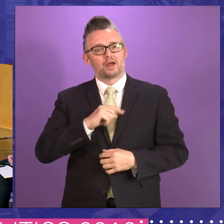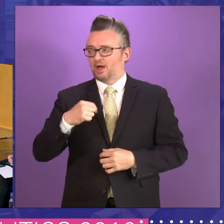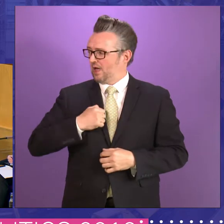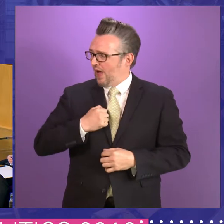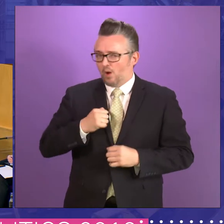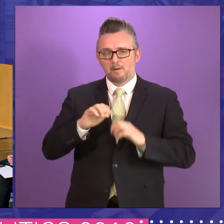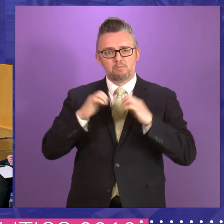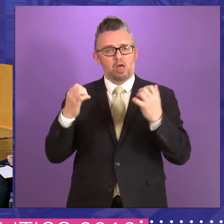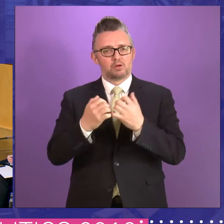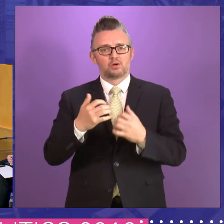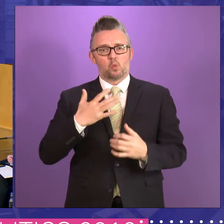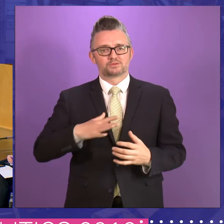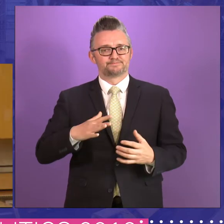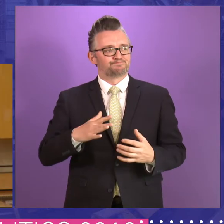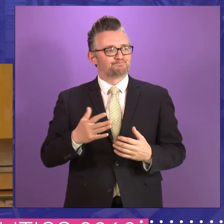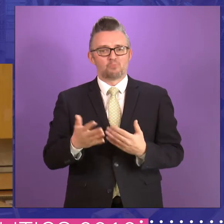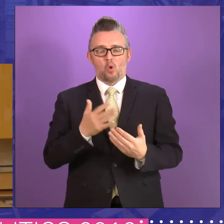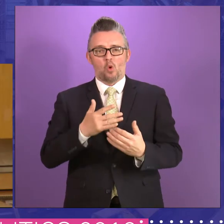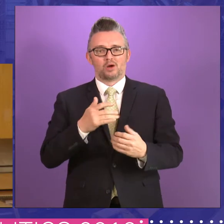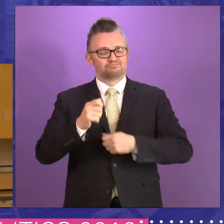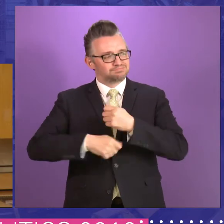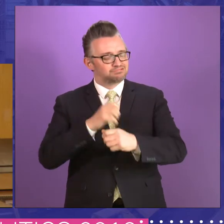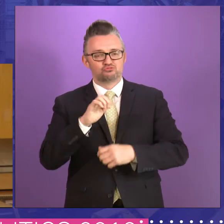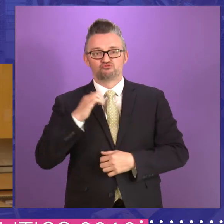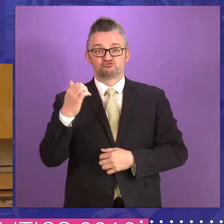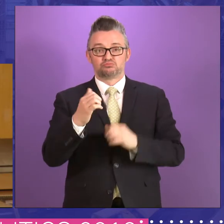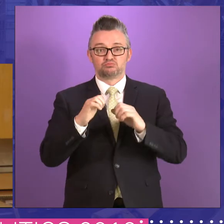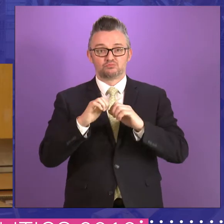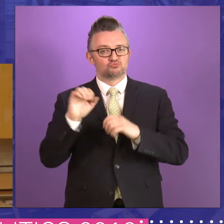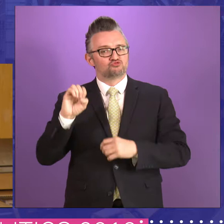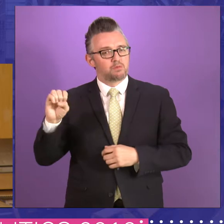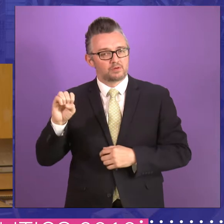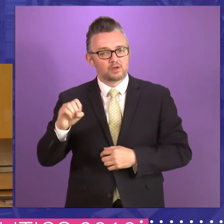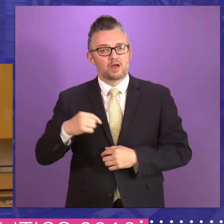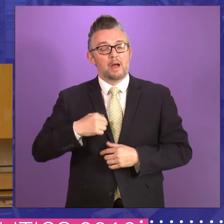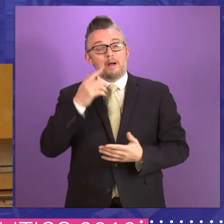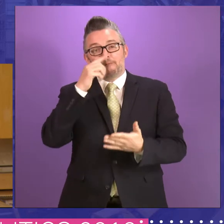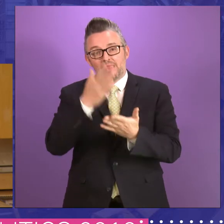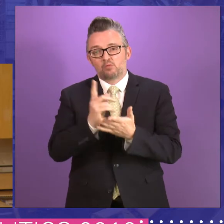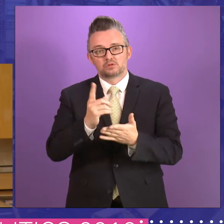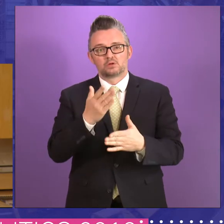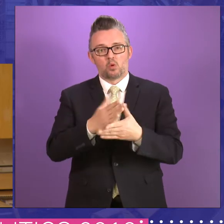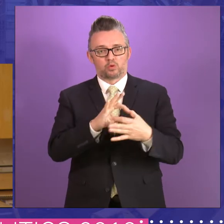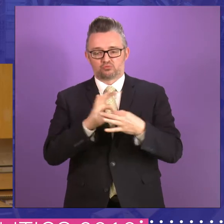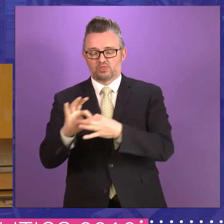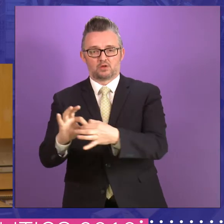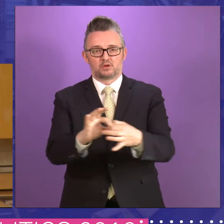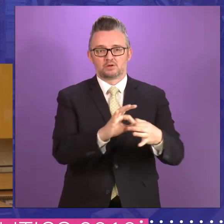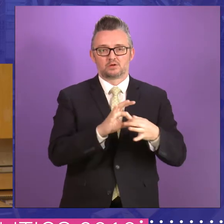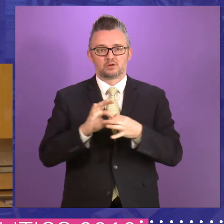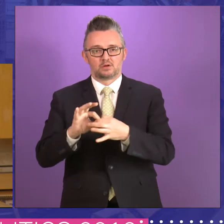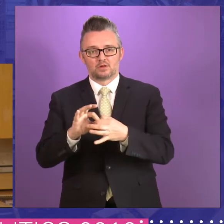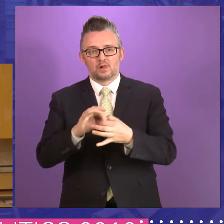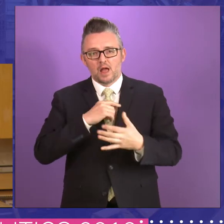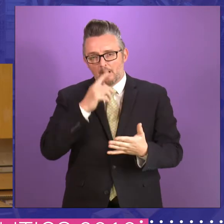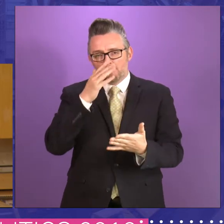parliament and the way we do things, because I'm a great believer in the idea of coalitions. I'm a great believer in the idea of